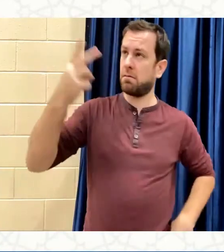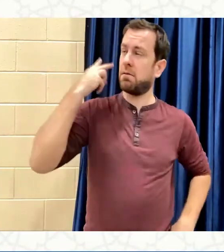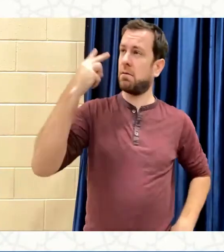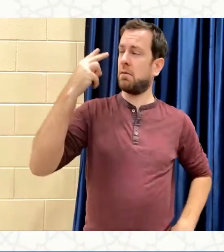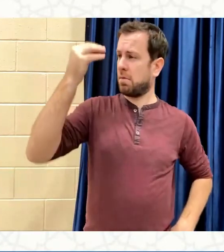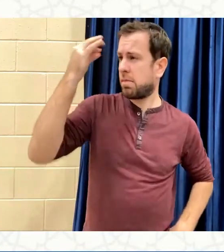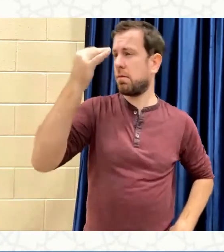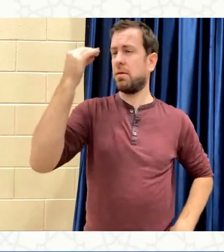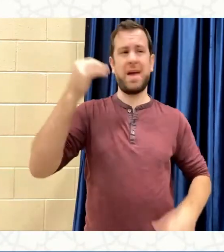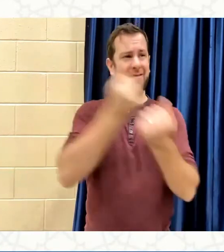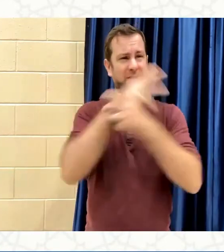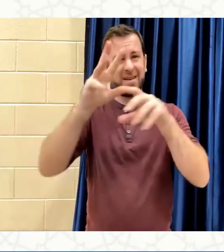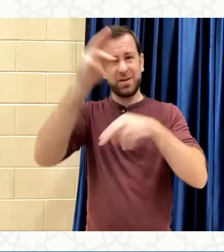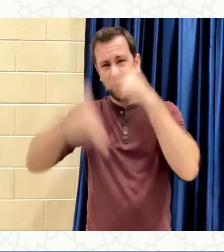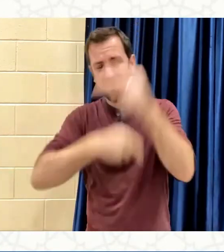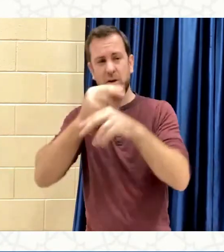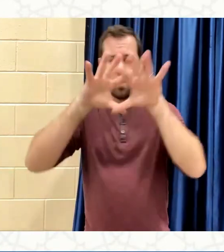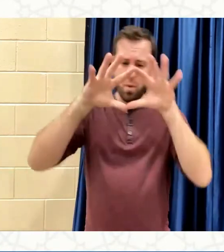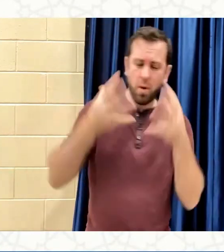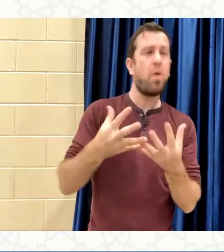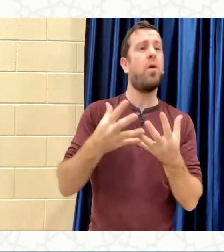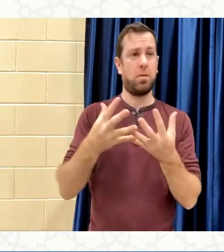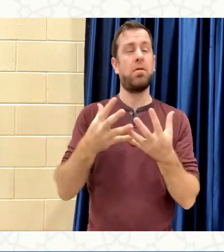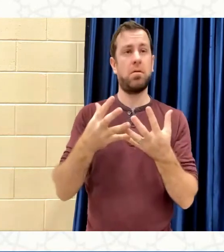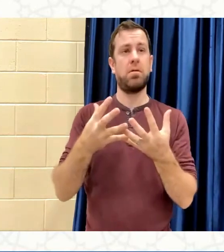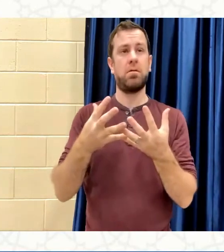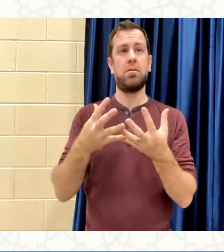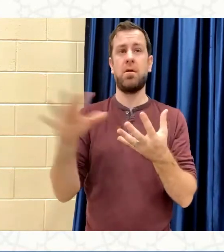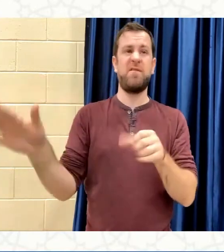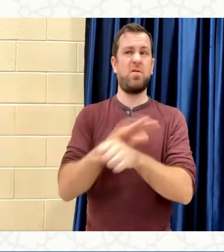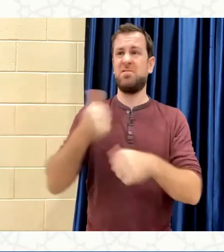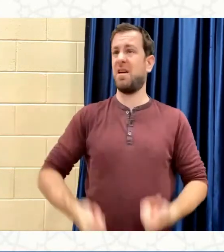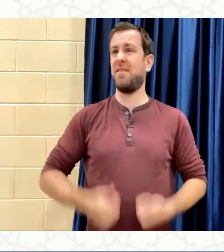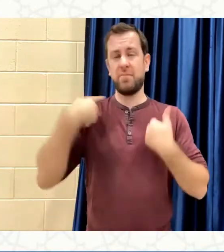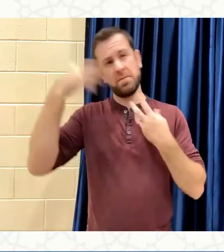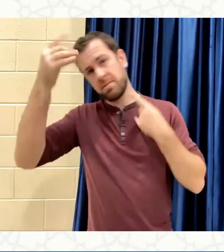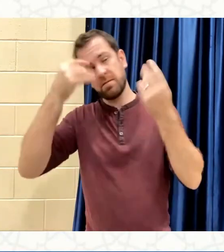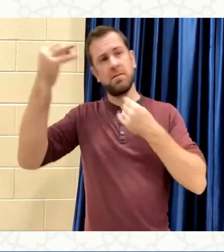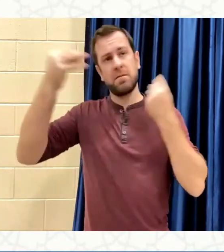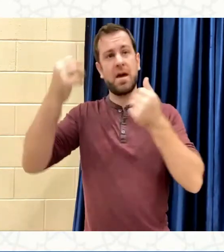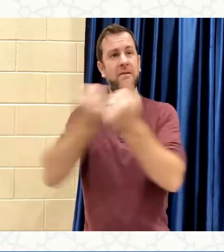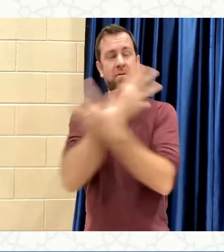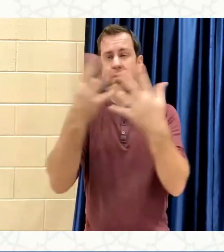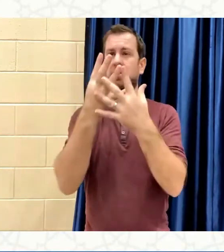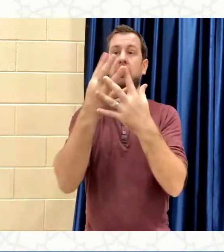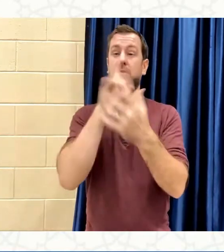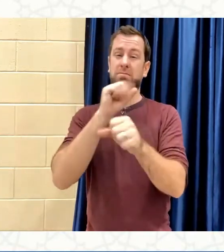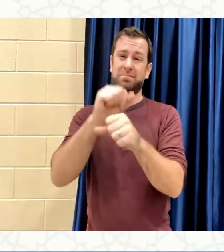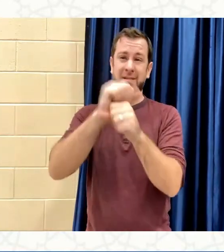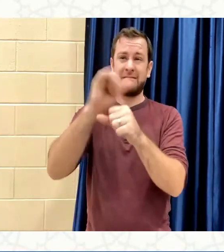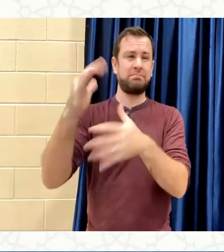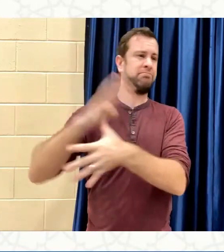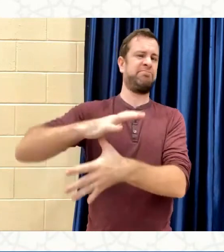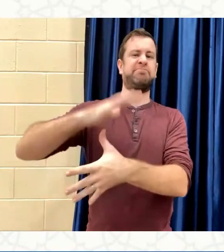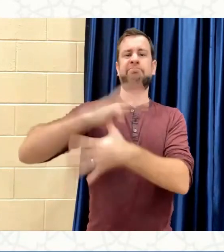contemplating the universe, the world, and our own life is superior than